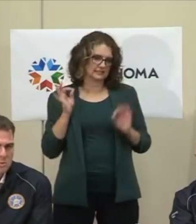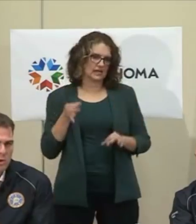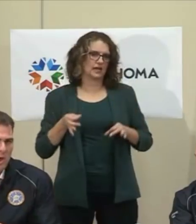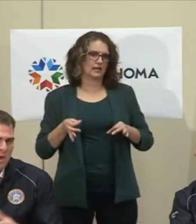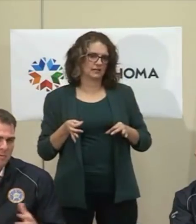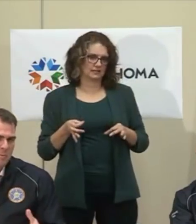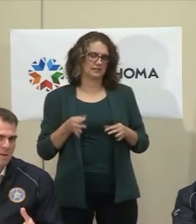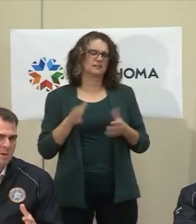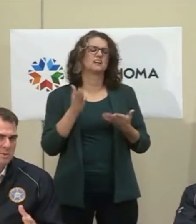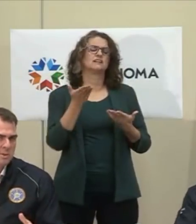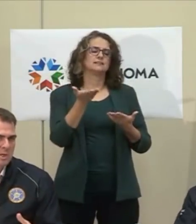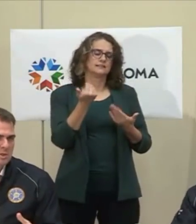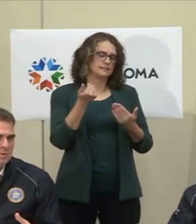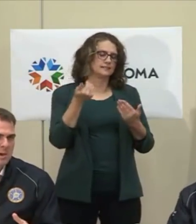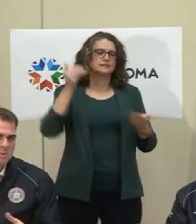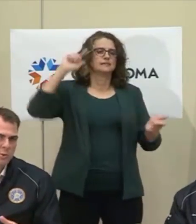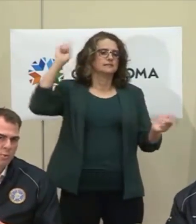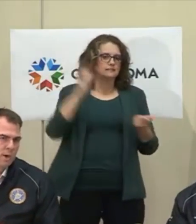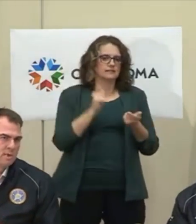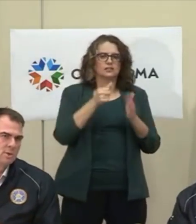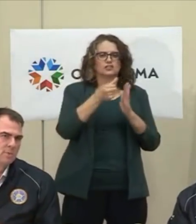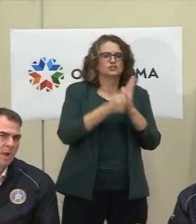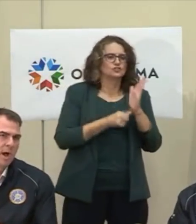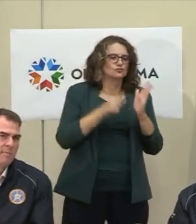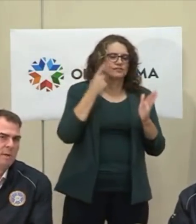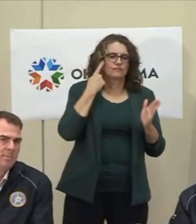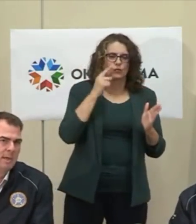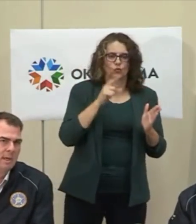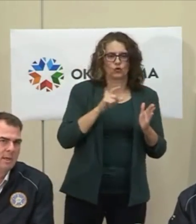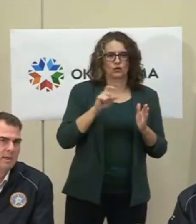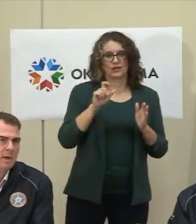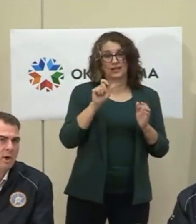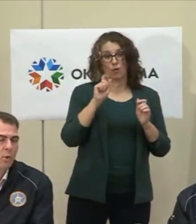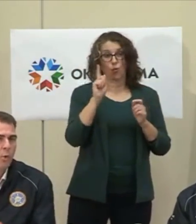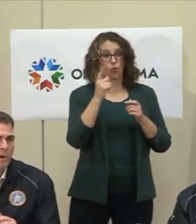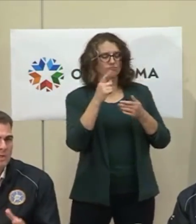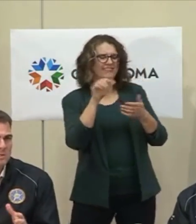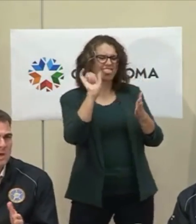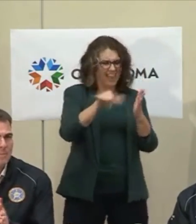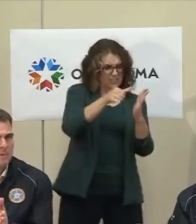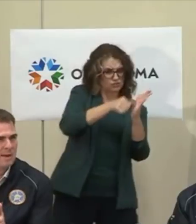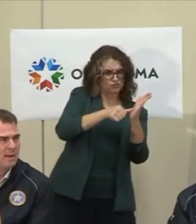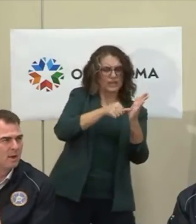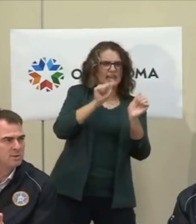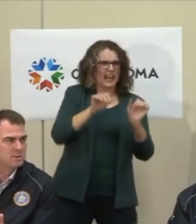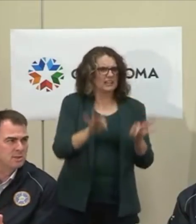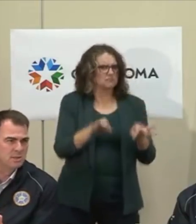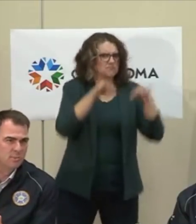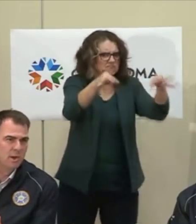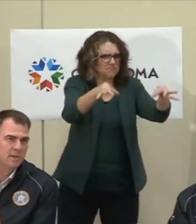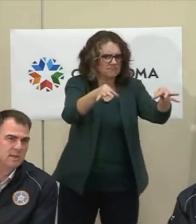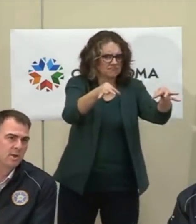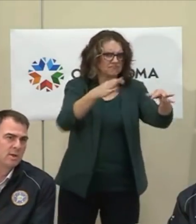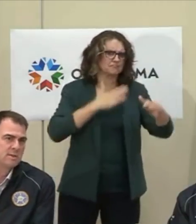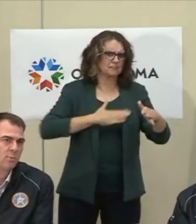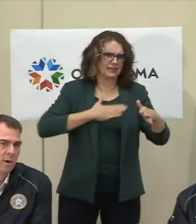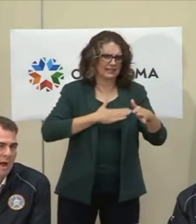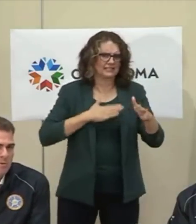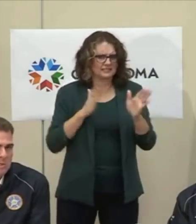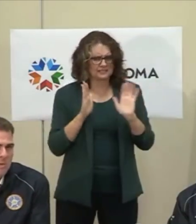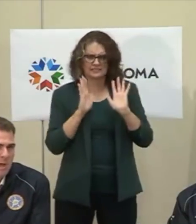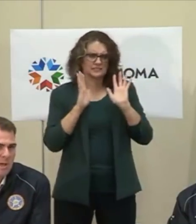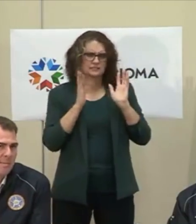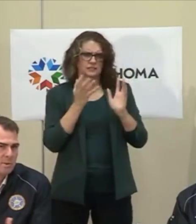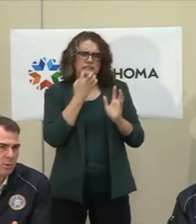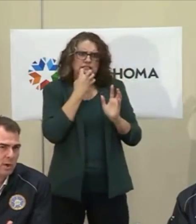First, you have to make those decisions based on what is our supply of PPE, what is the epidemiologist telling us that